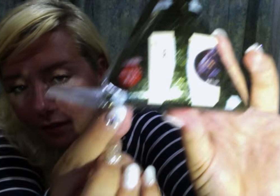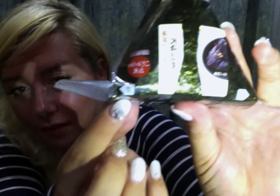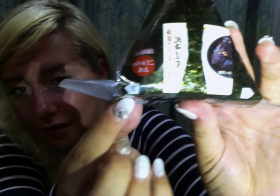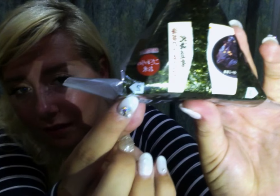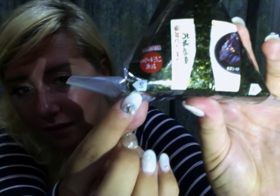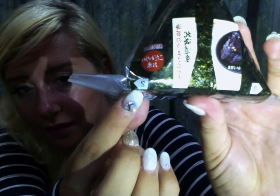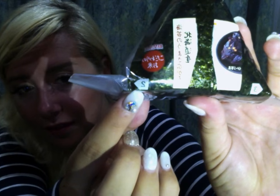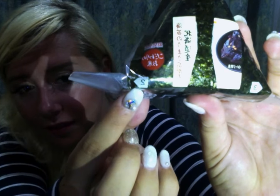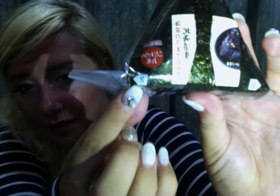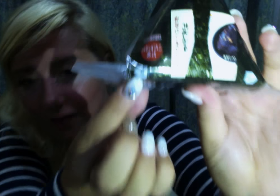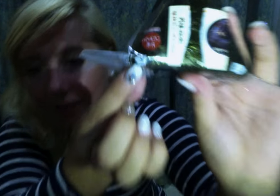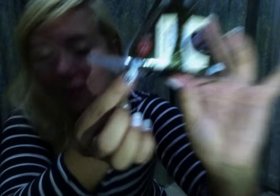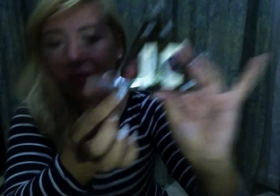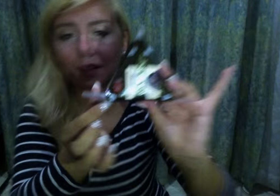You can see number two right here.